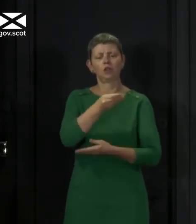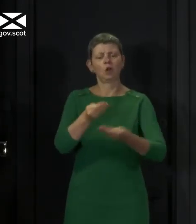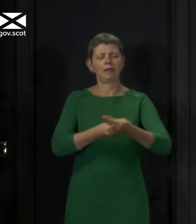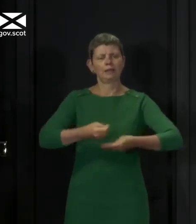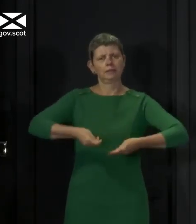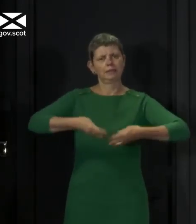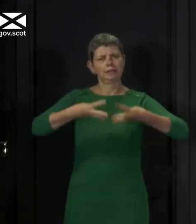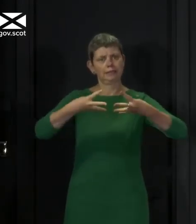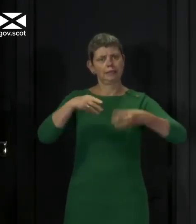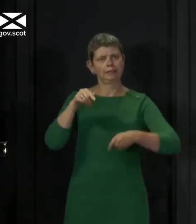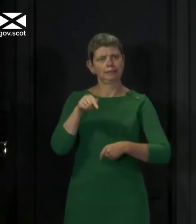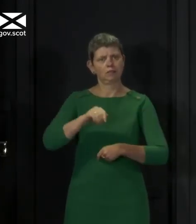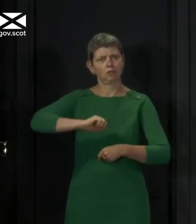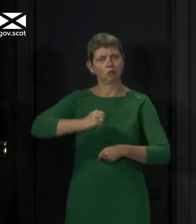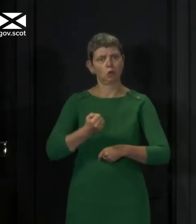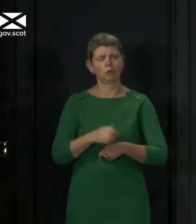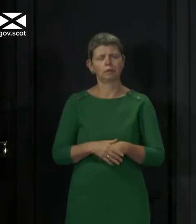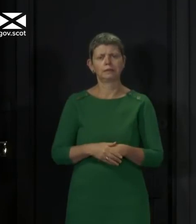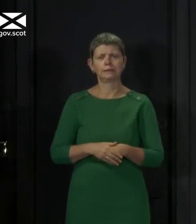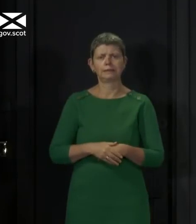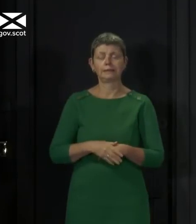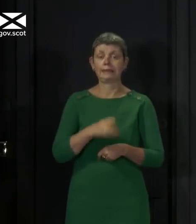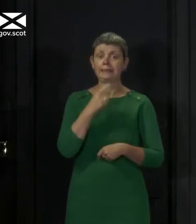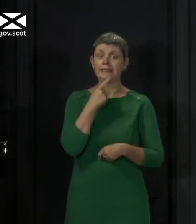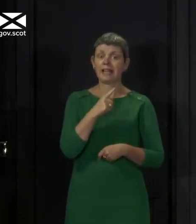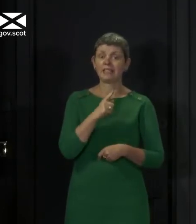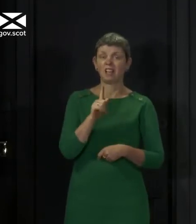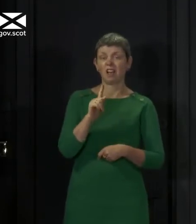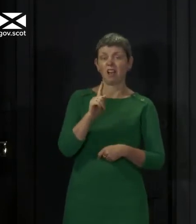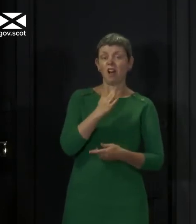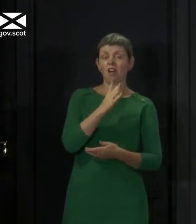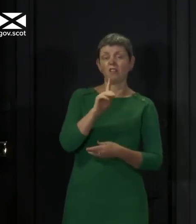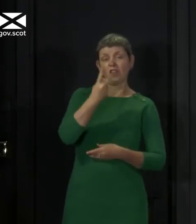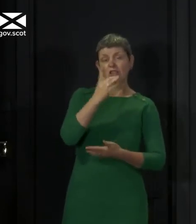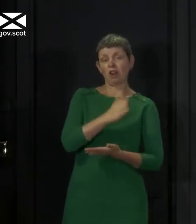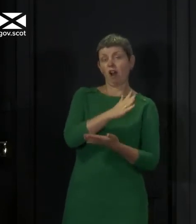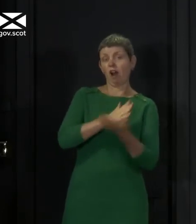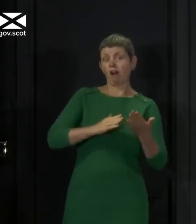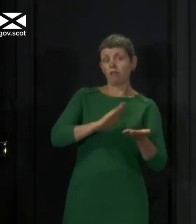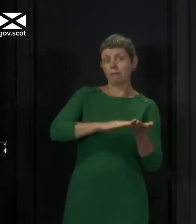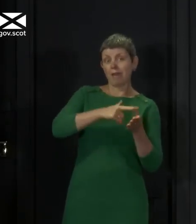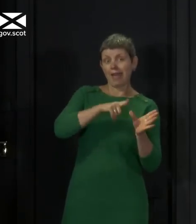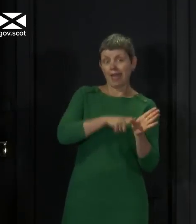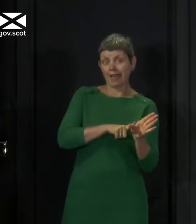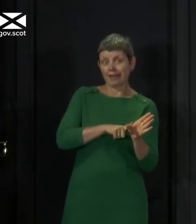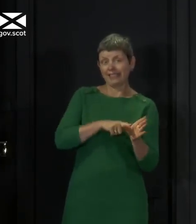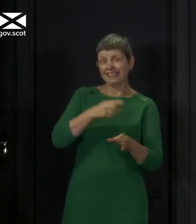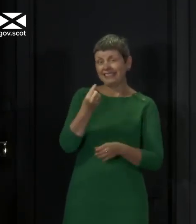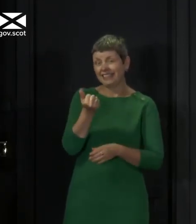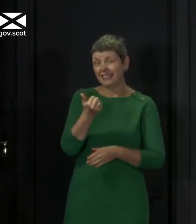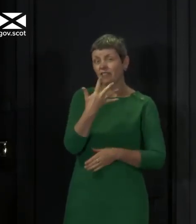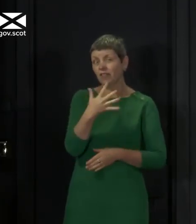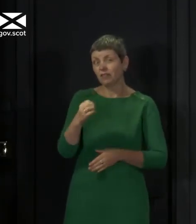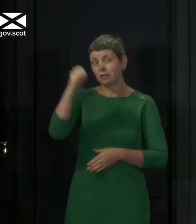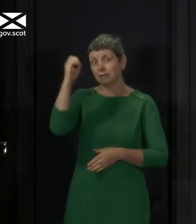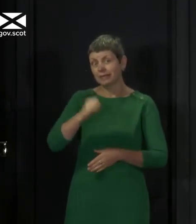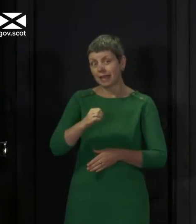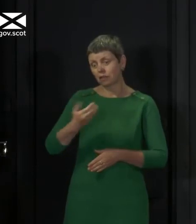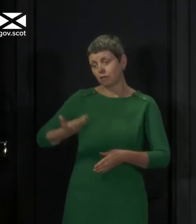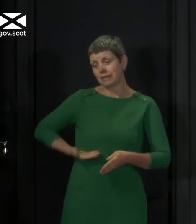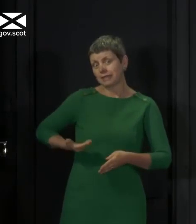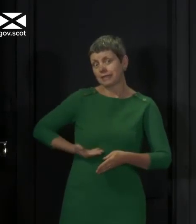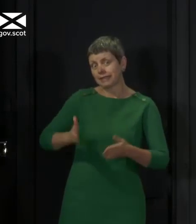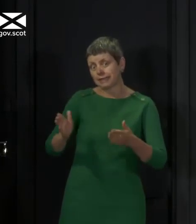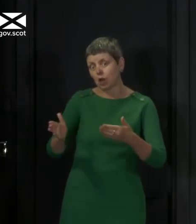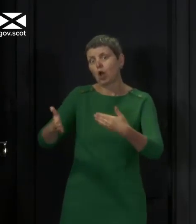Among other things, it shows that in the first half of May, almost one-fifth of businesses in Scotland were temporarily closed, and that